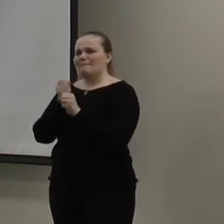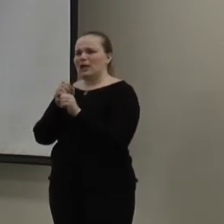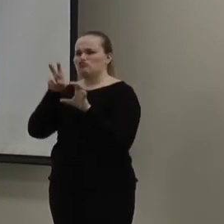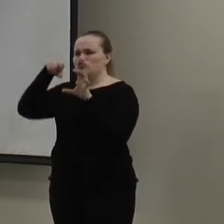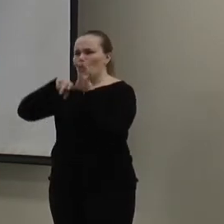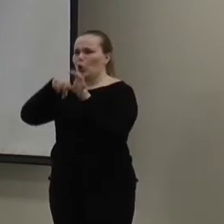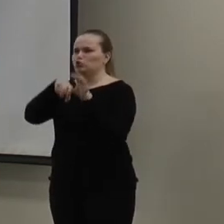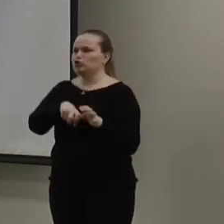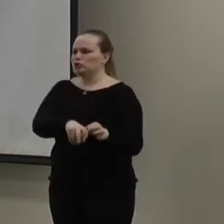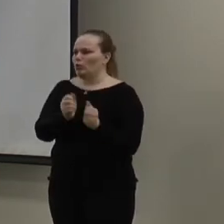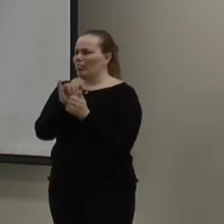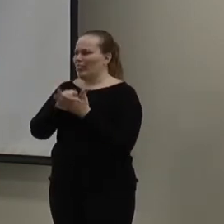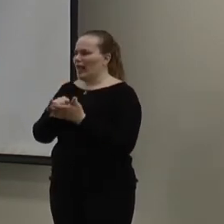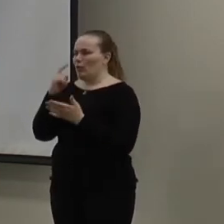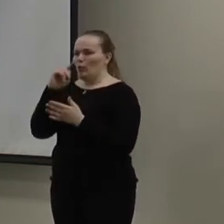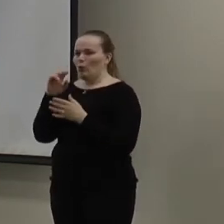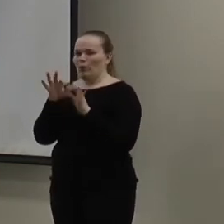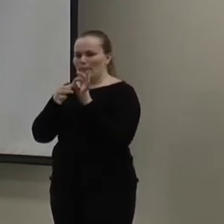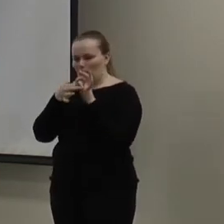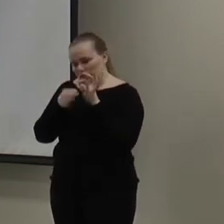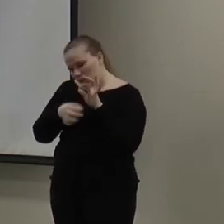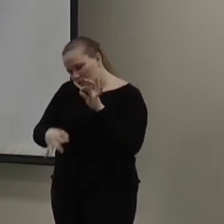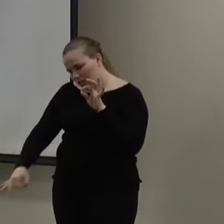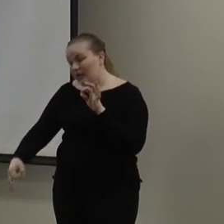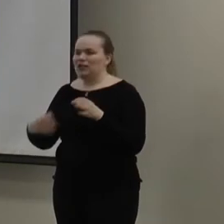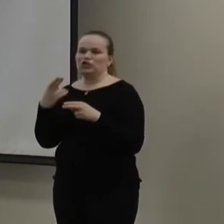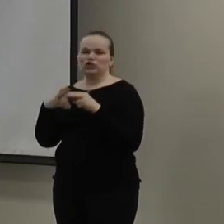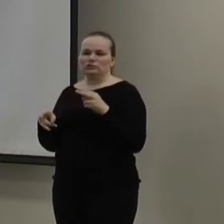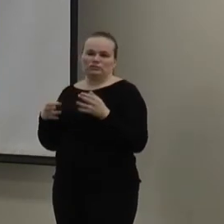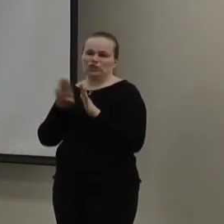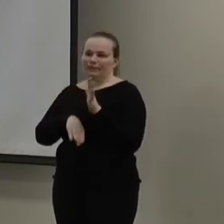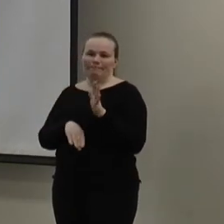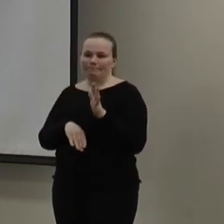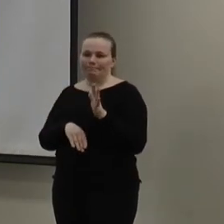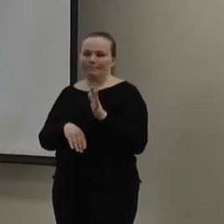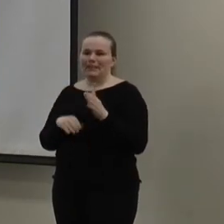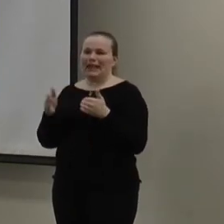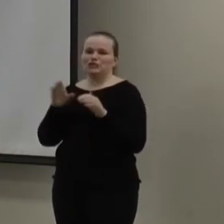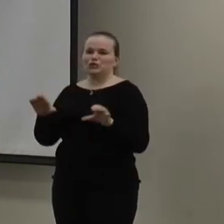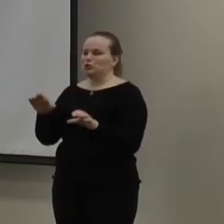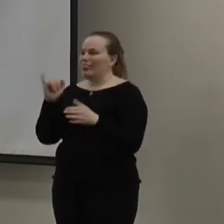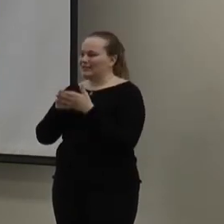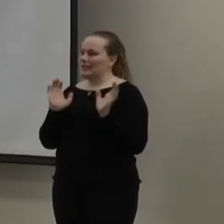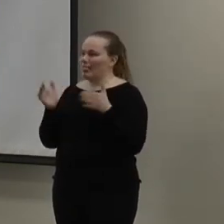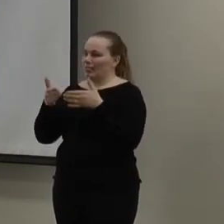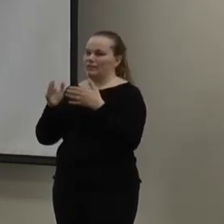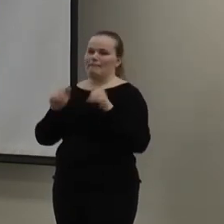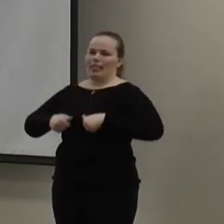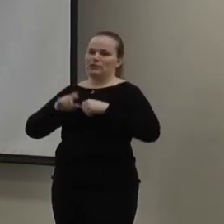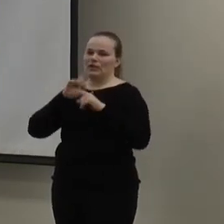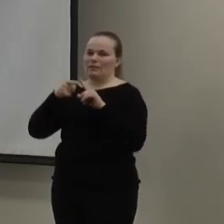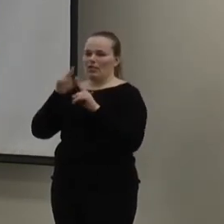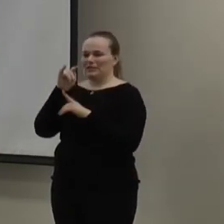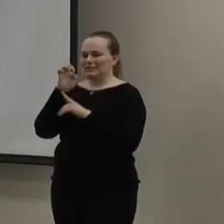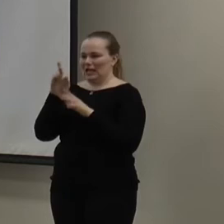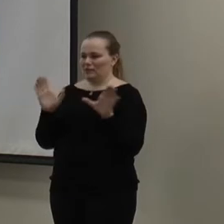coasters with those with water bottles to go down. They're super cheap and super easy to do. This was a blanket we were talking about, but